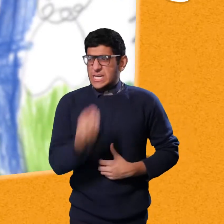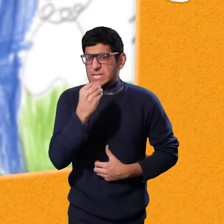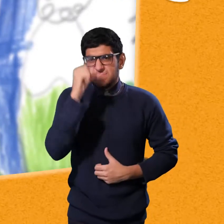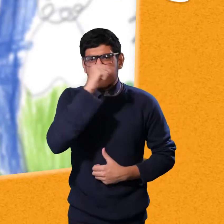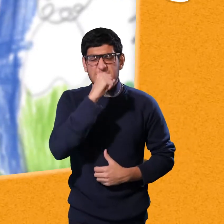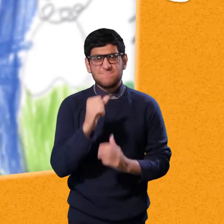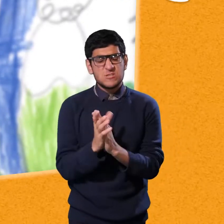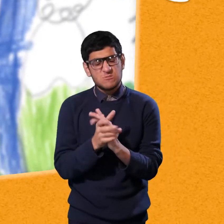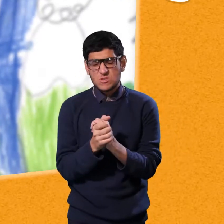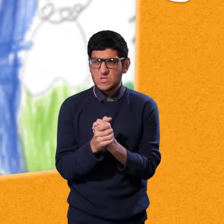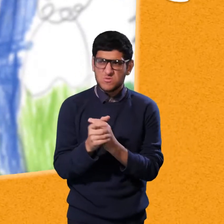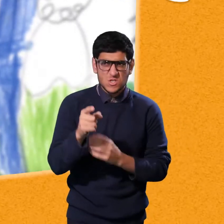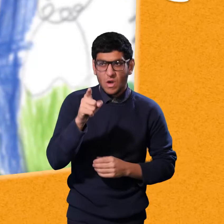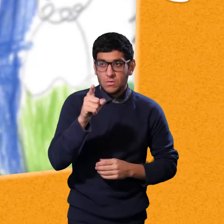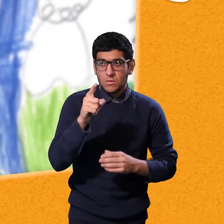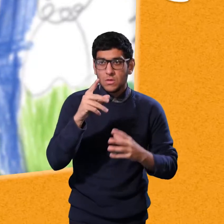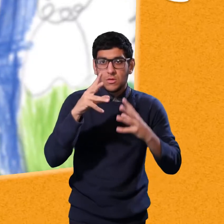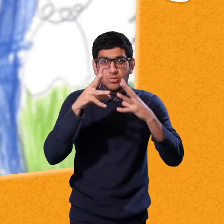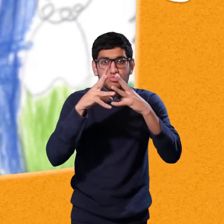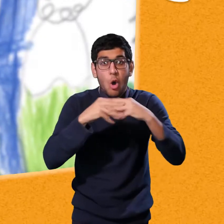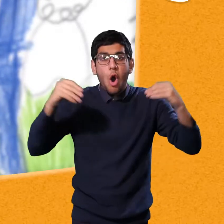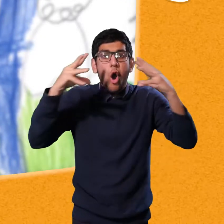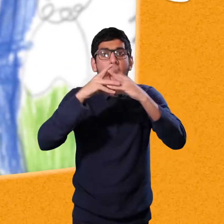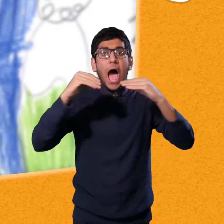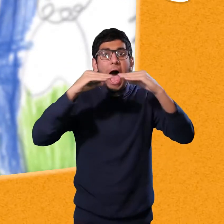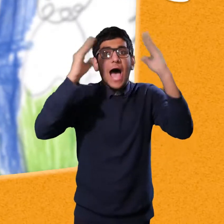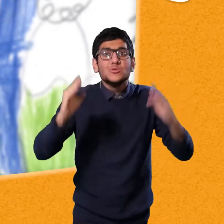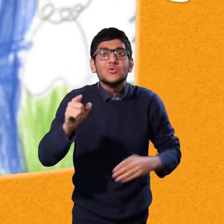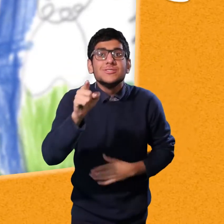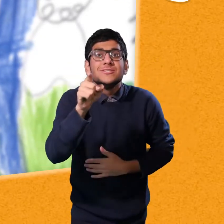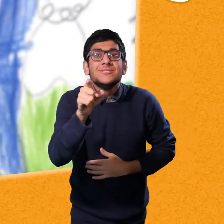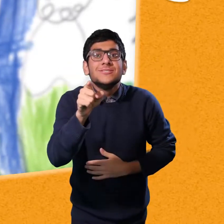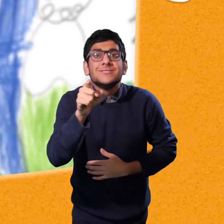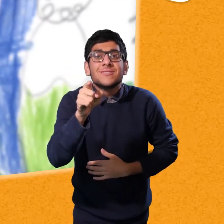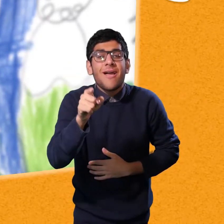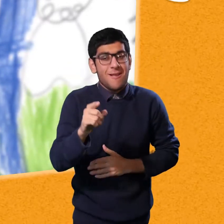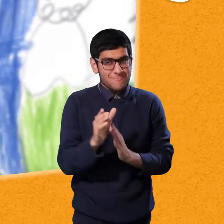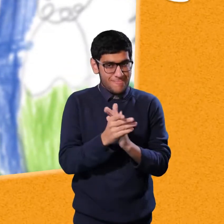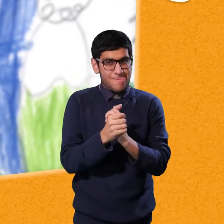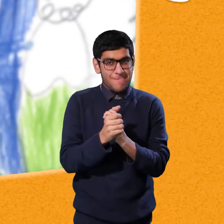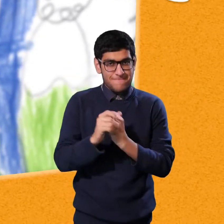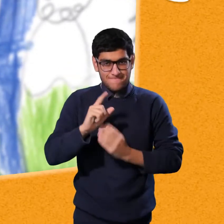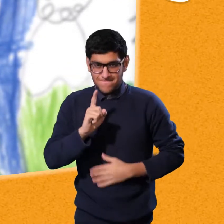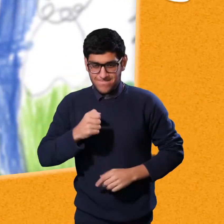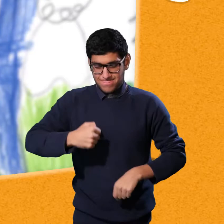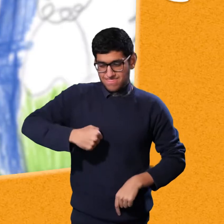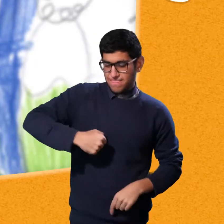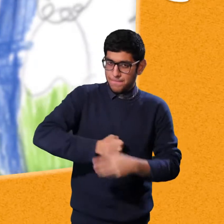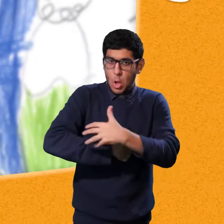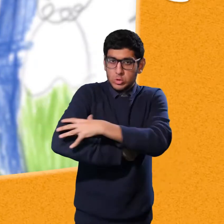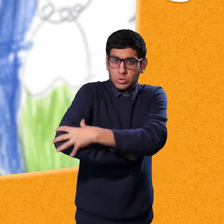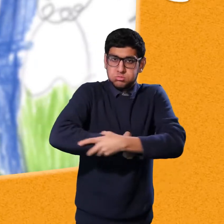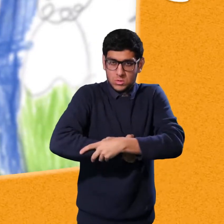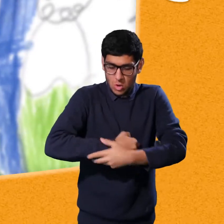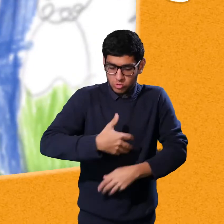And the little, the wolf was getting very frustrated. I want to eat the pigs. And he thought, I remember that straw